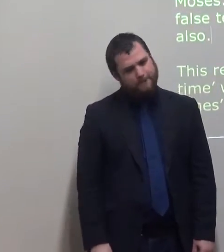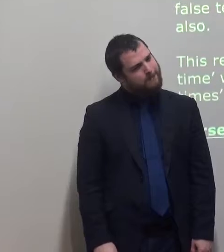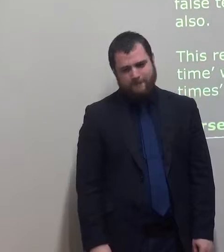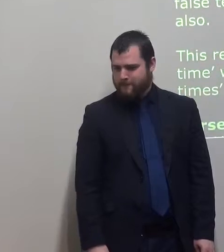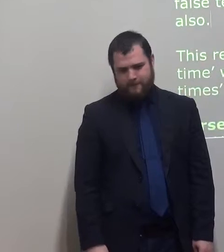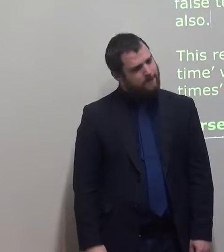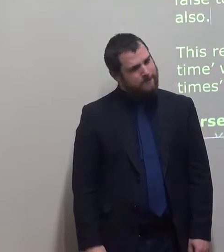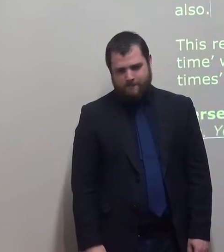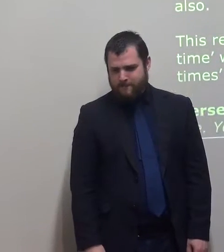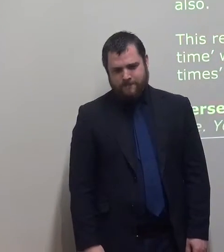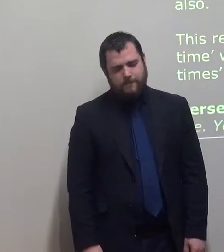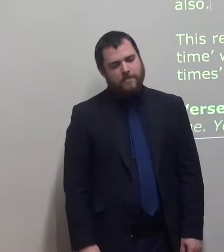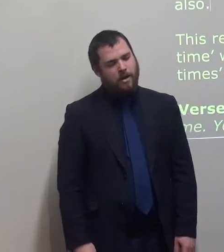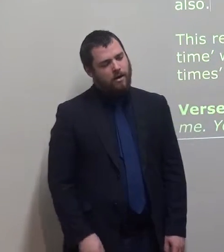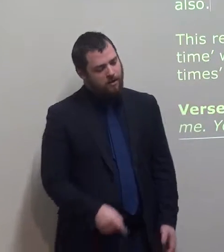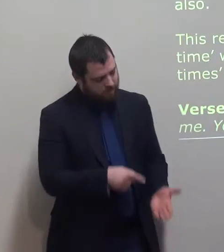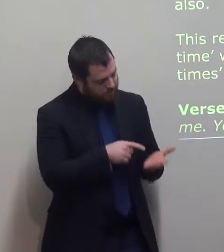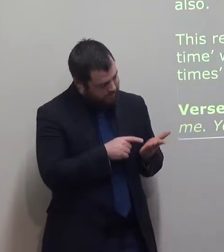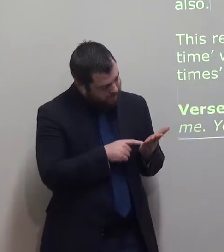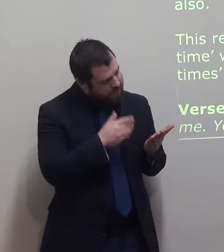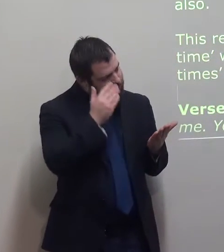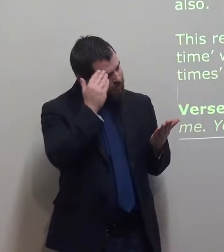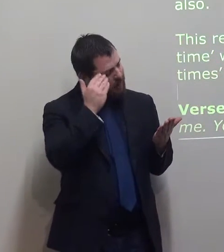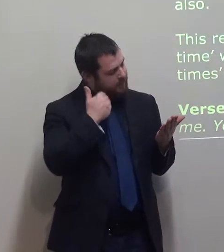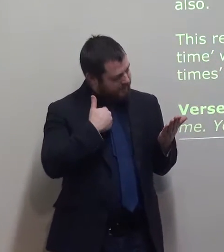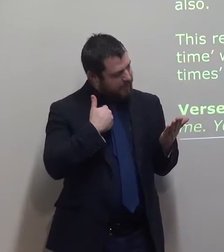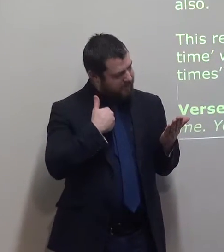This reminds me every terrible time will crash.